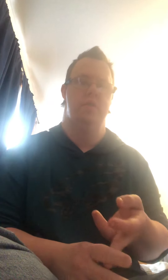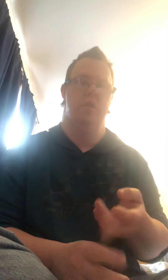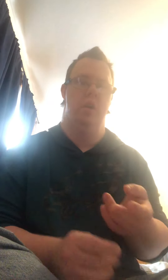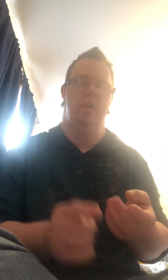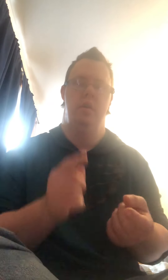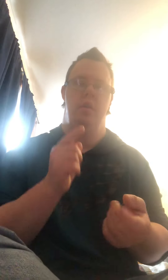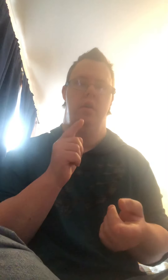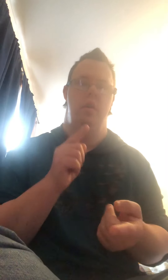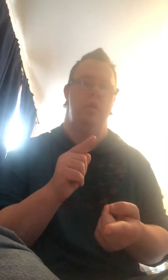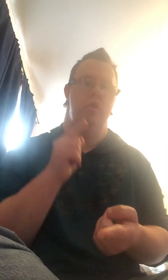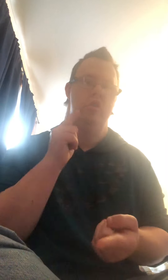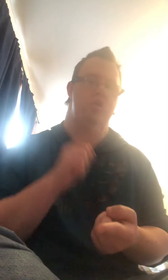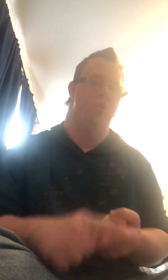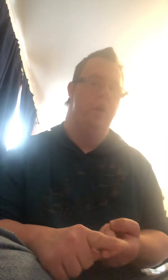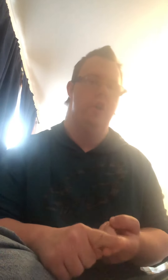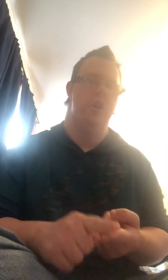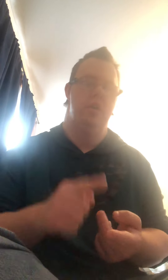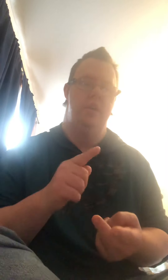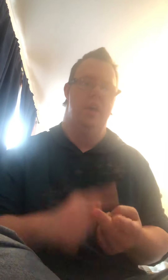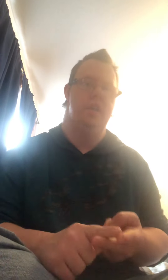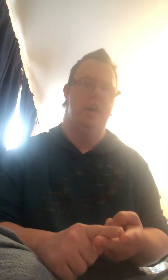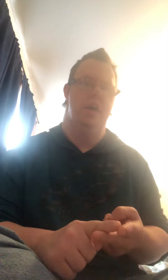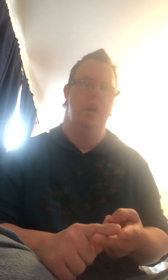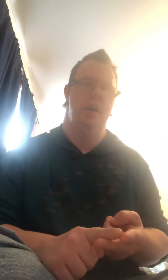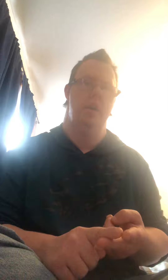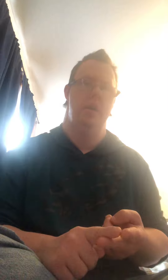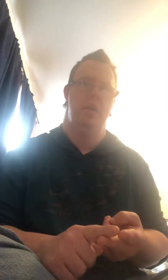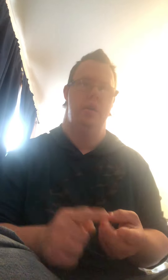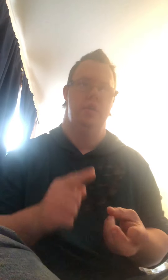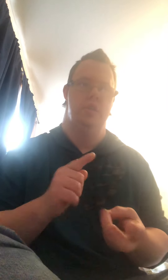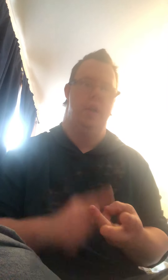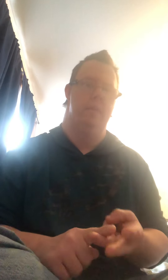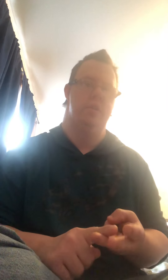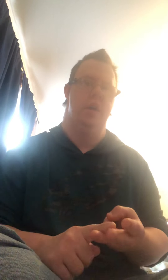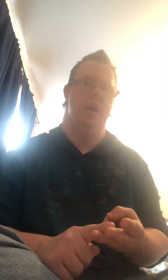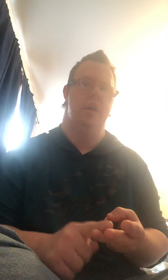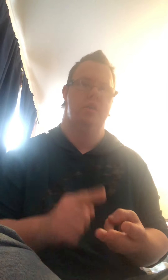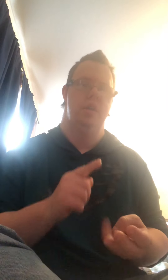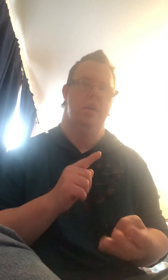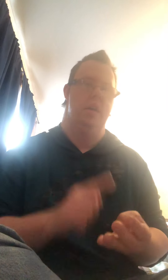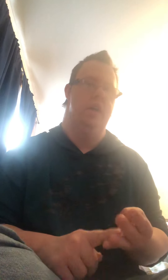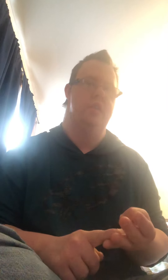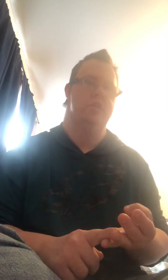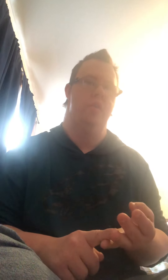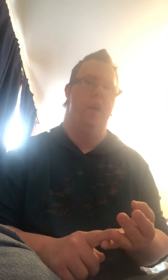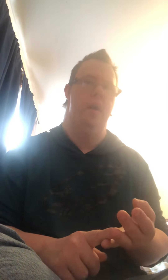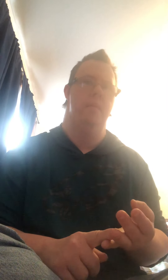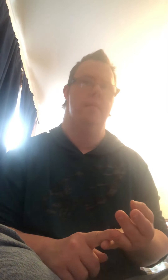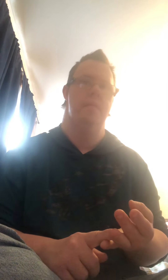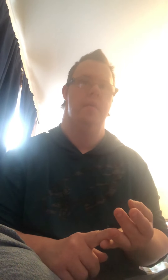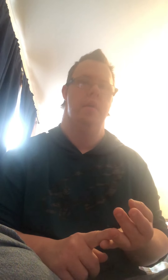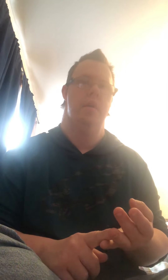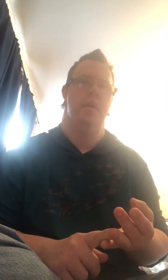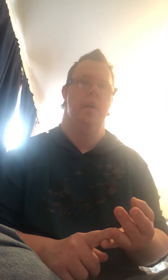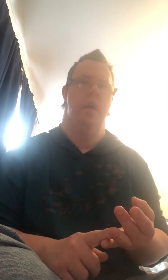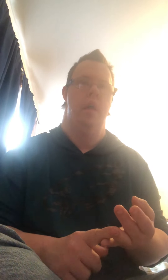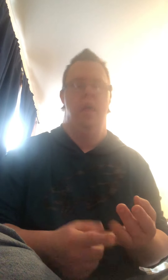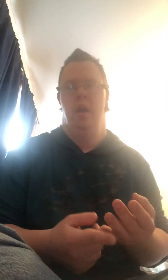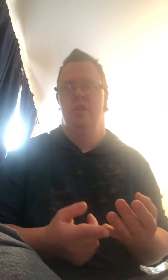it's on Twitter, TikTok, Snapchat, Antisgram or else